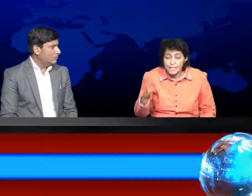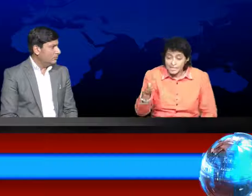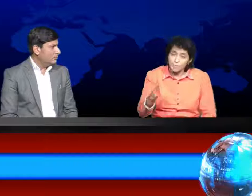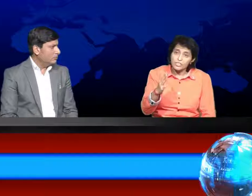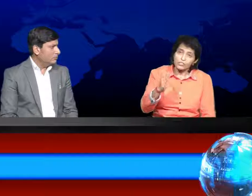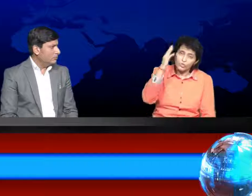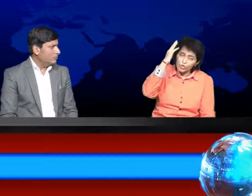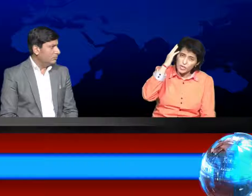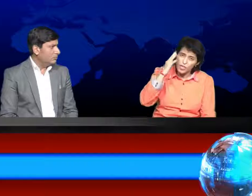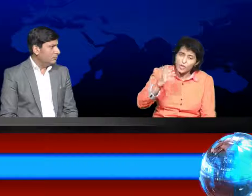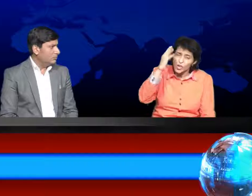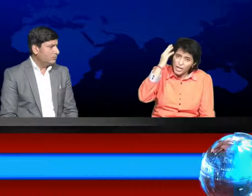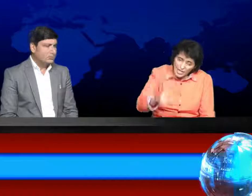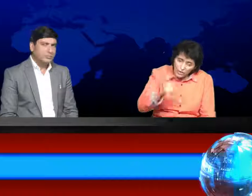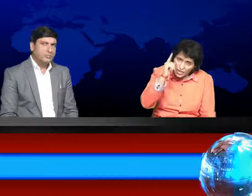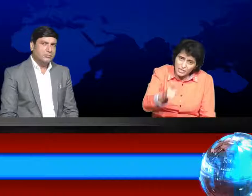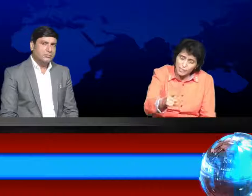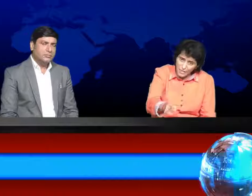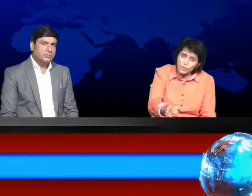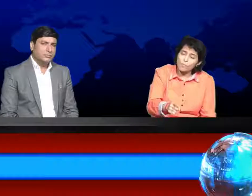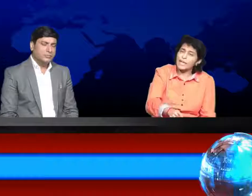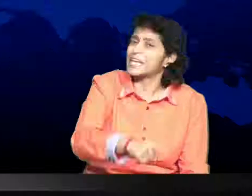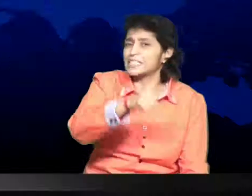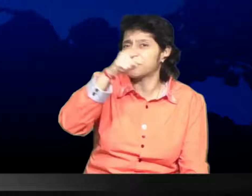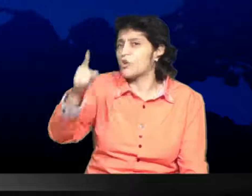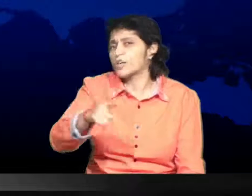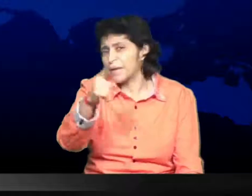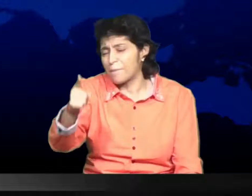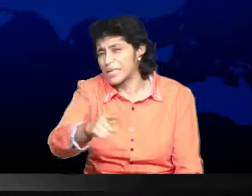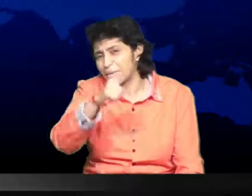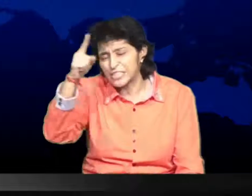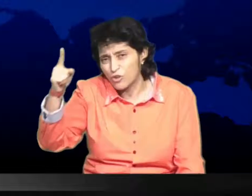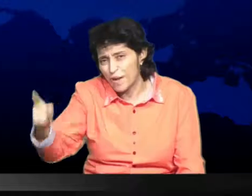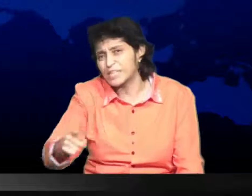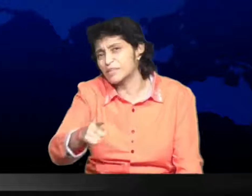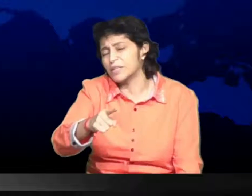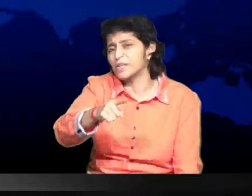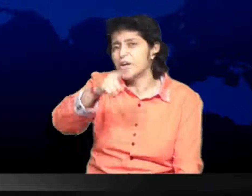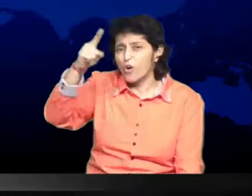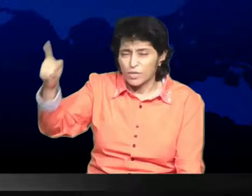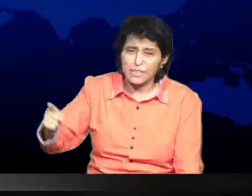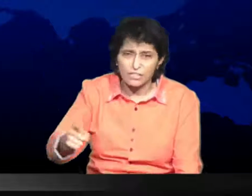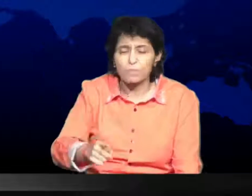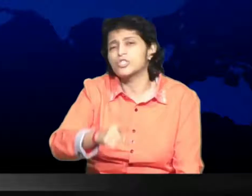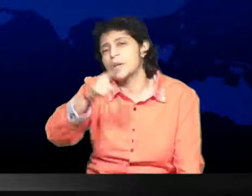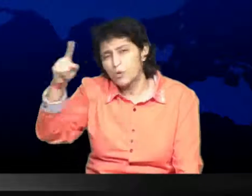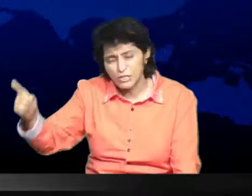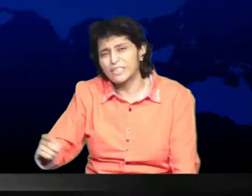If you will, you will be able complain about it and they